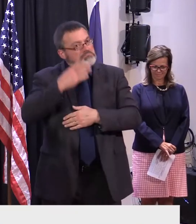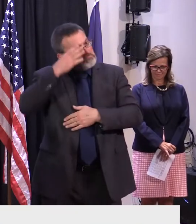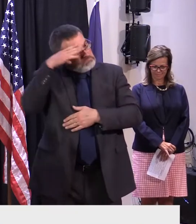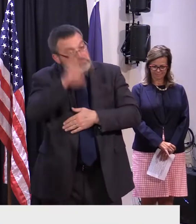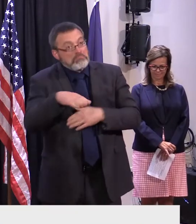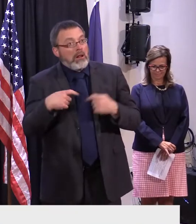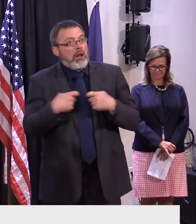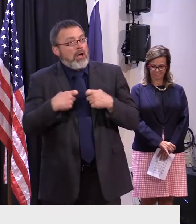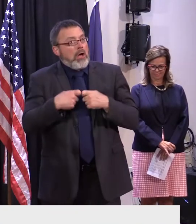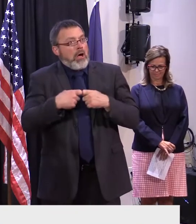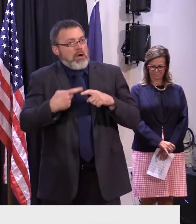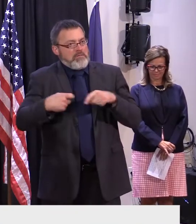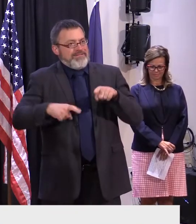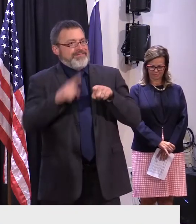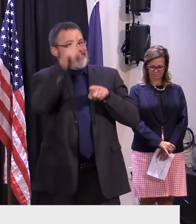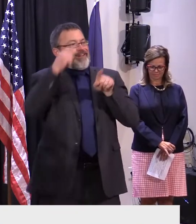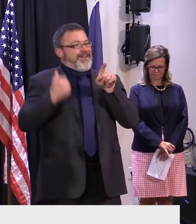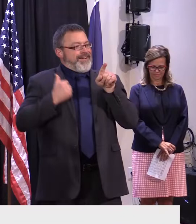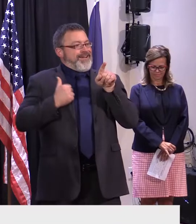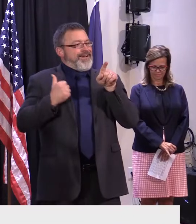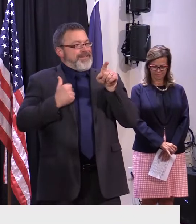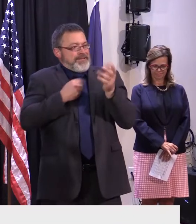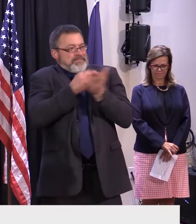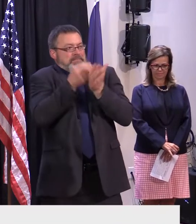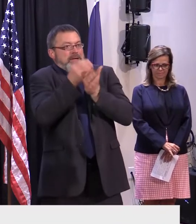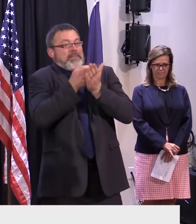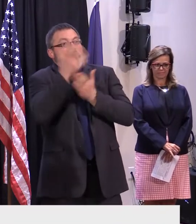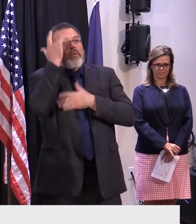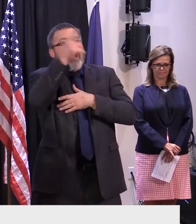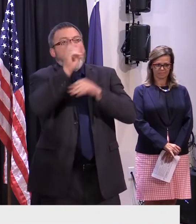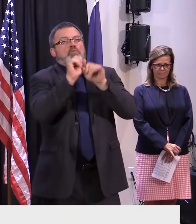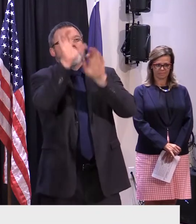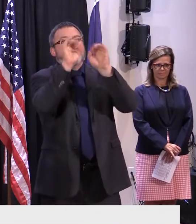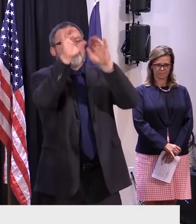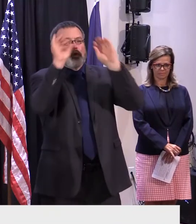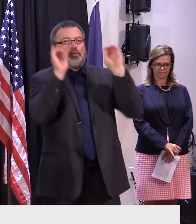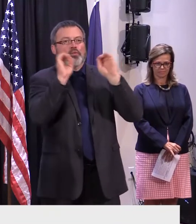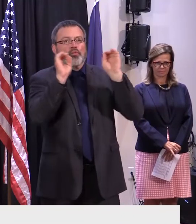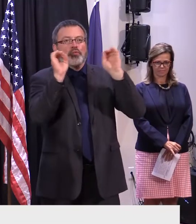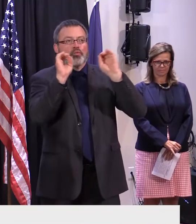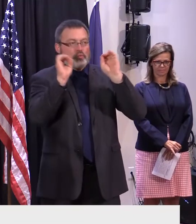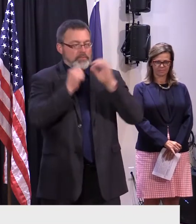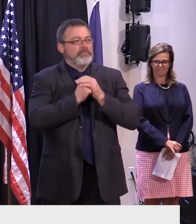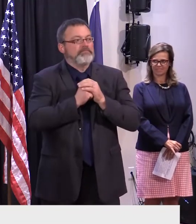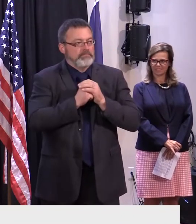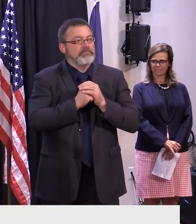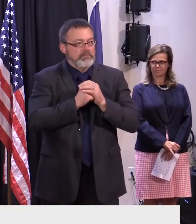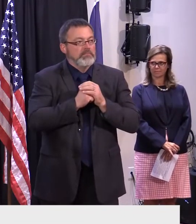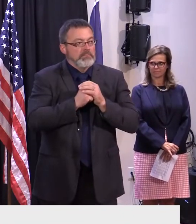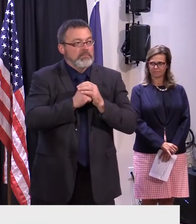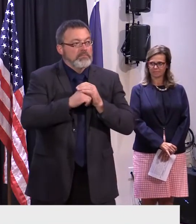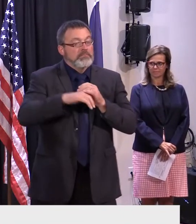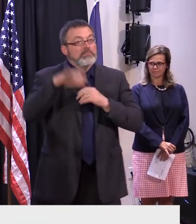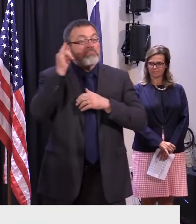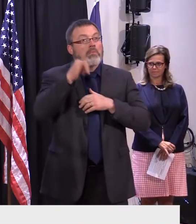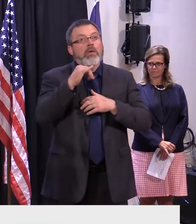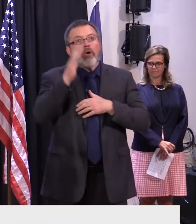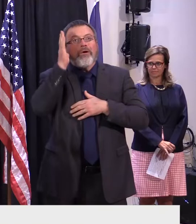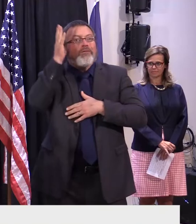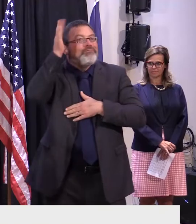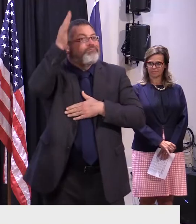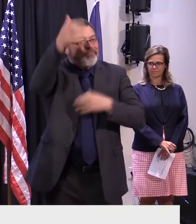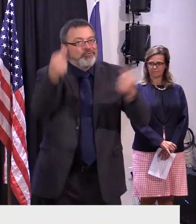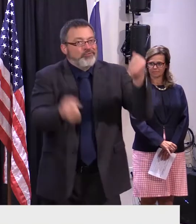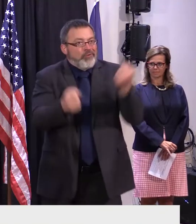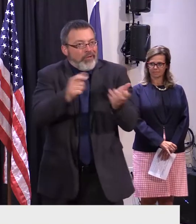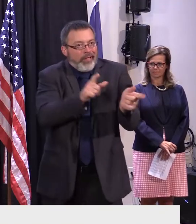We've also created an EV charging corridor, which will help support Quebec and Vermont's transition to EVs.